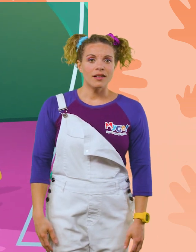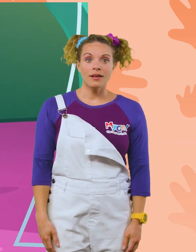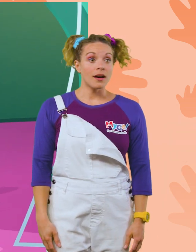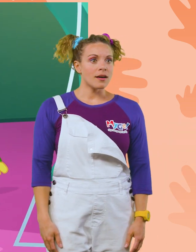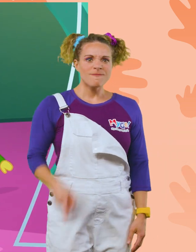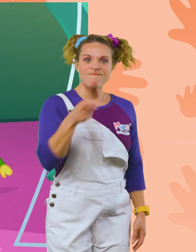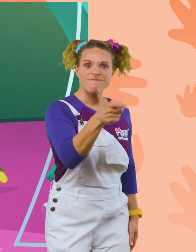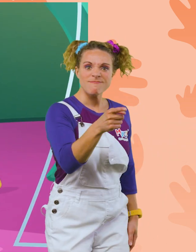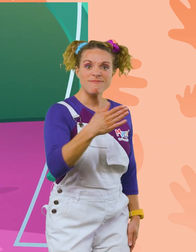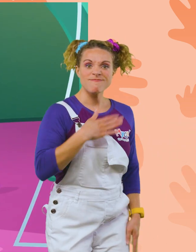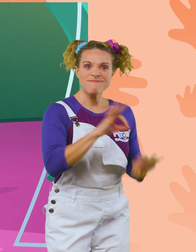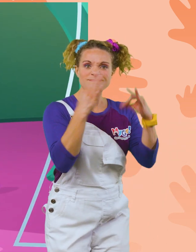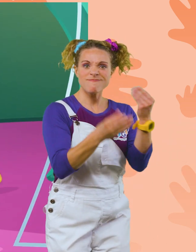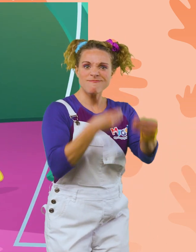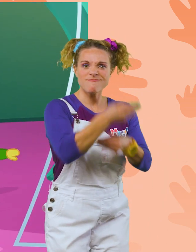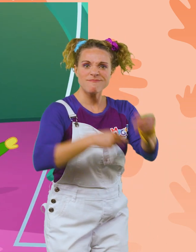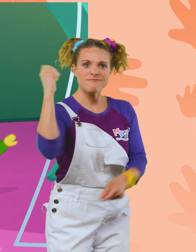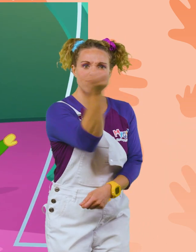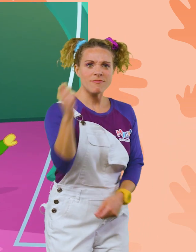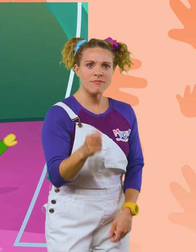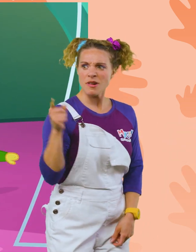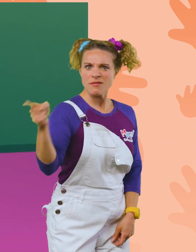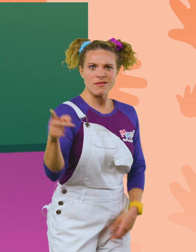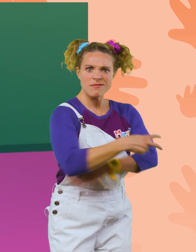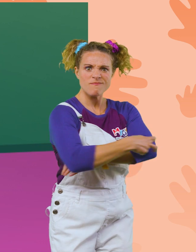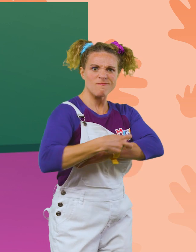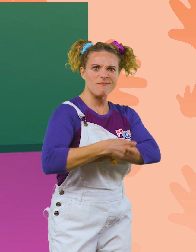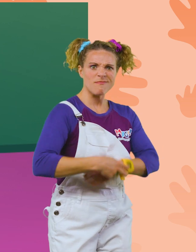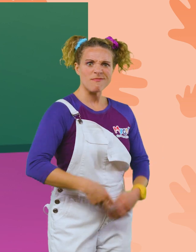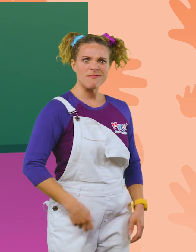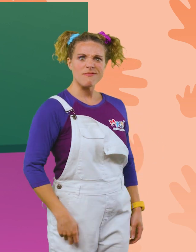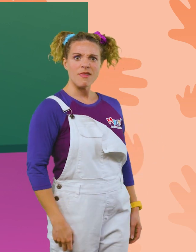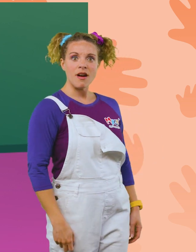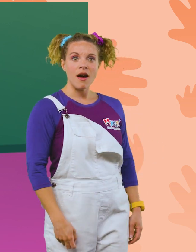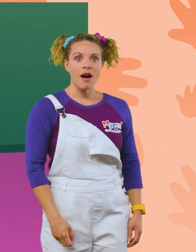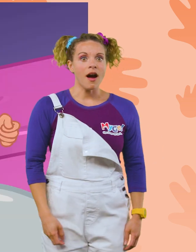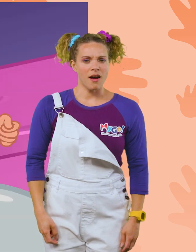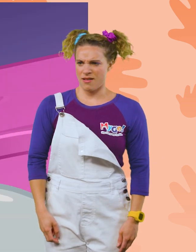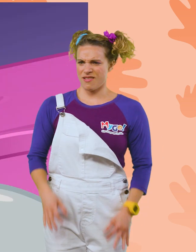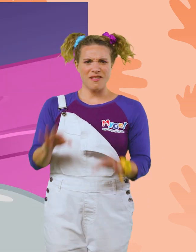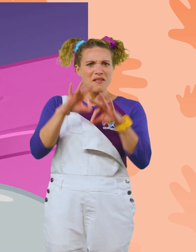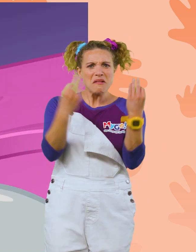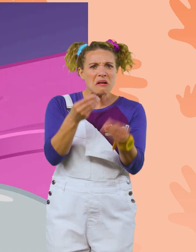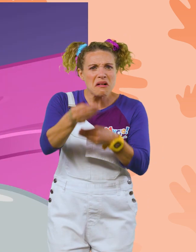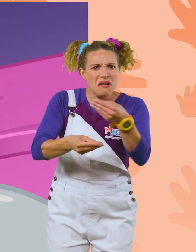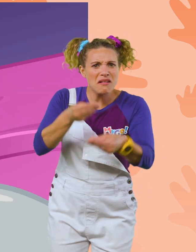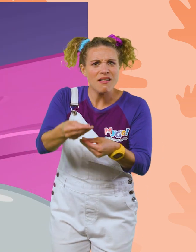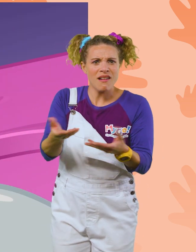That's it. That's my family's heirloom sword. They stole it! Family heirloom?